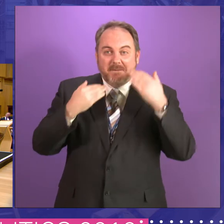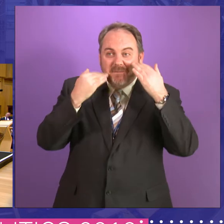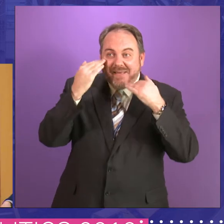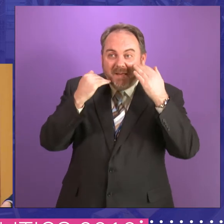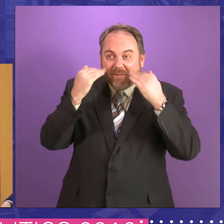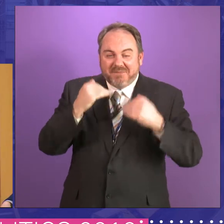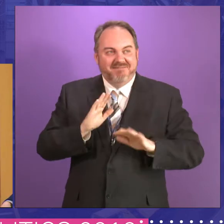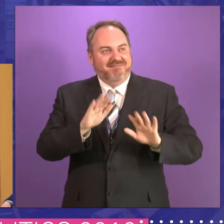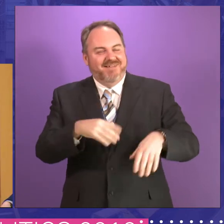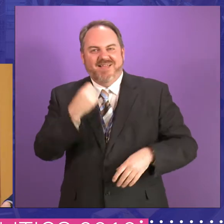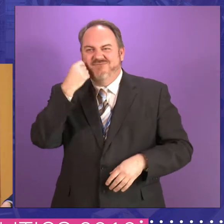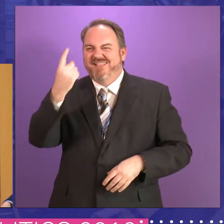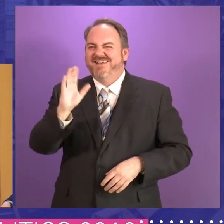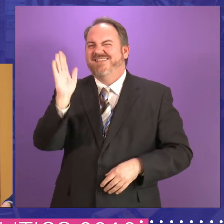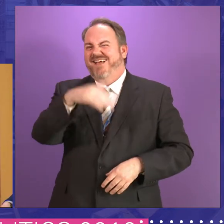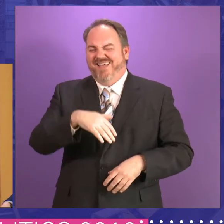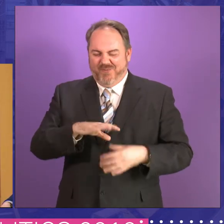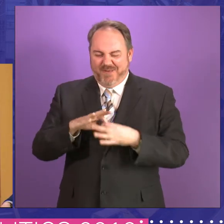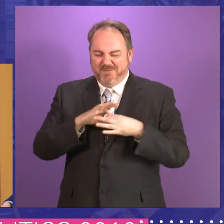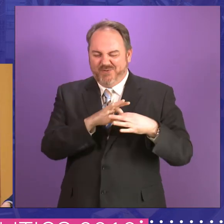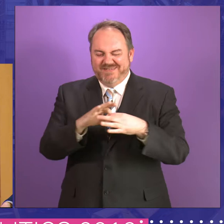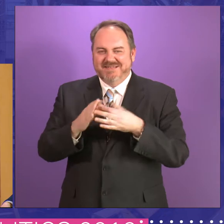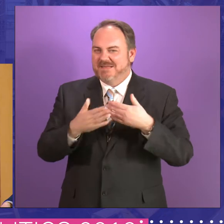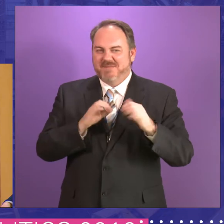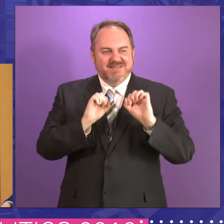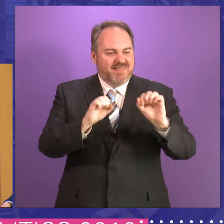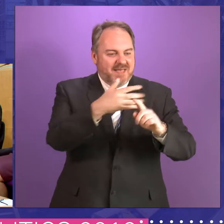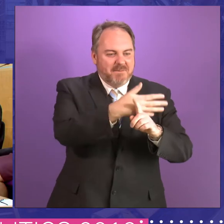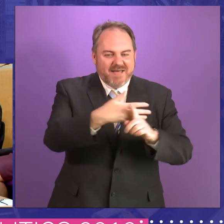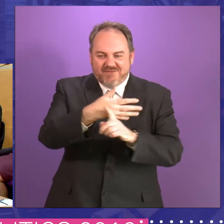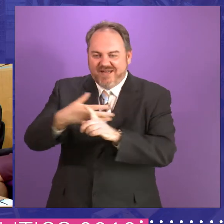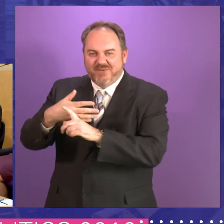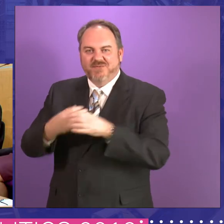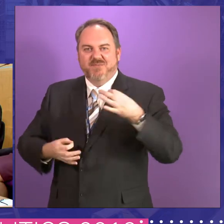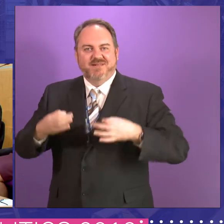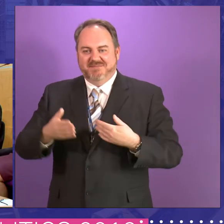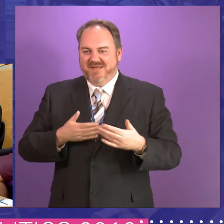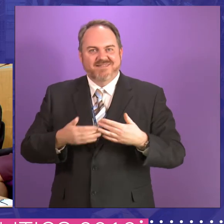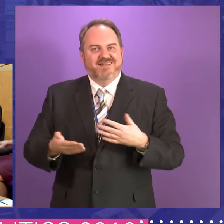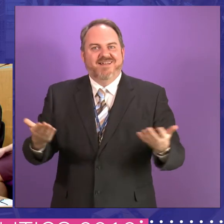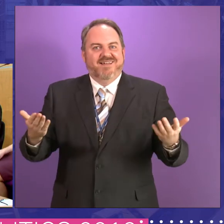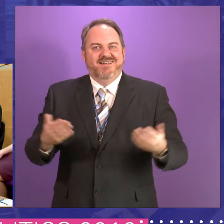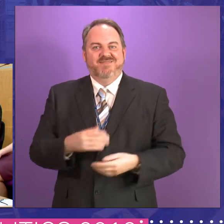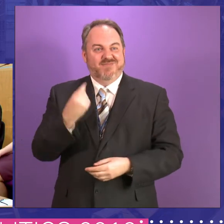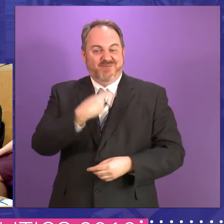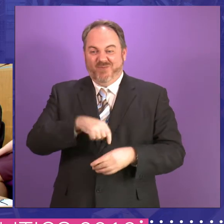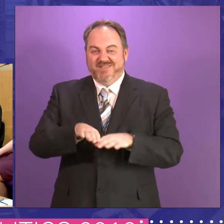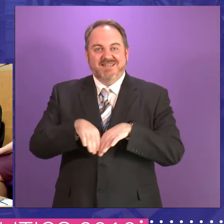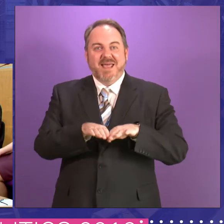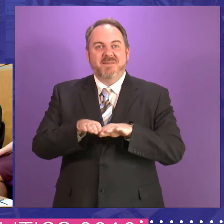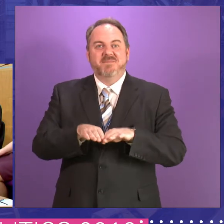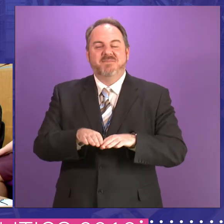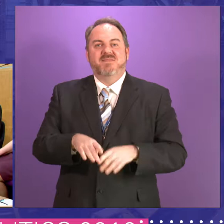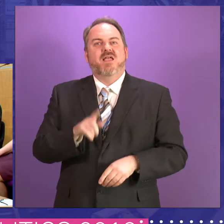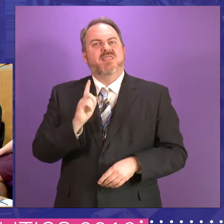know? And immediately there was a kind of bond of a sort of amity. Um, and I think that actually was one of the features